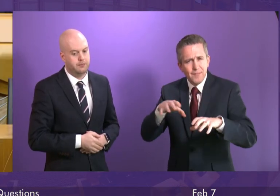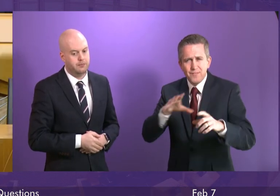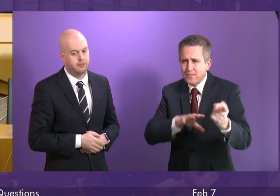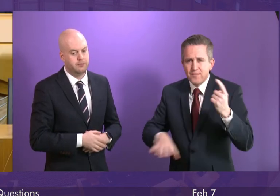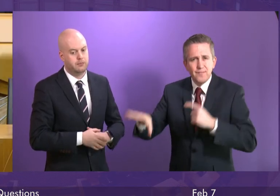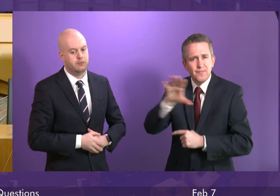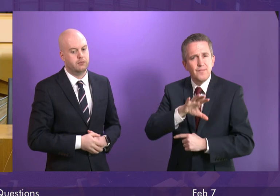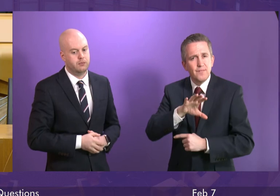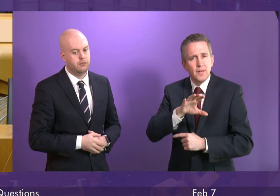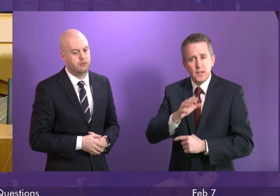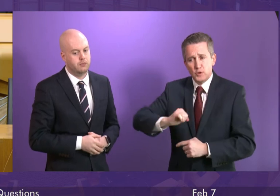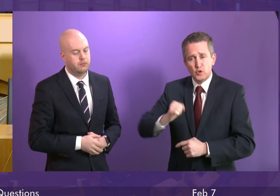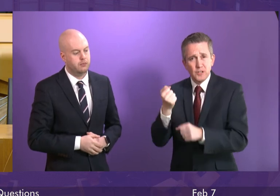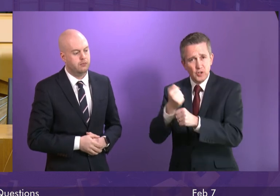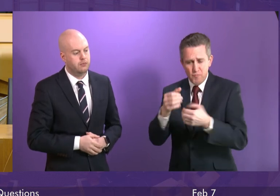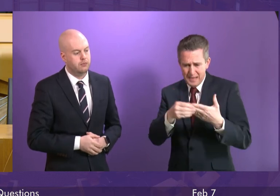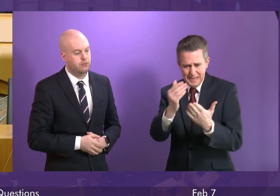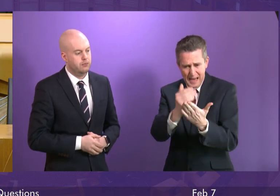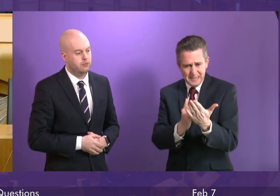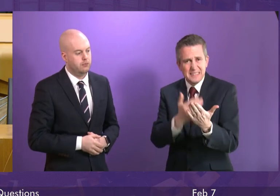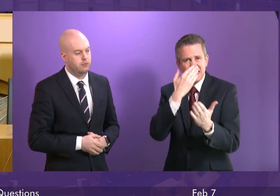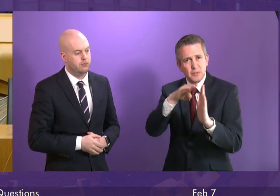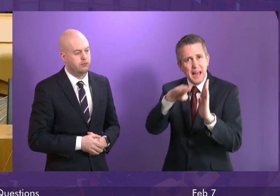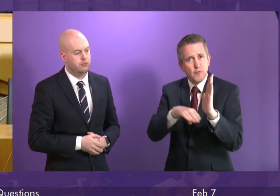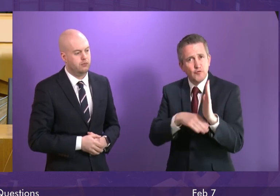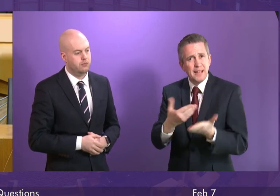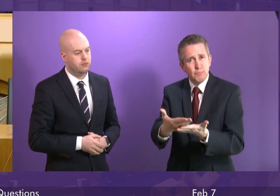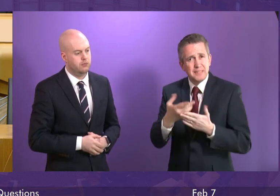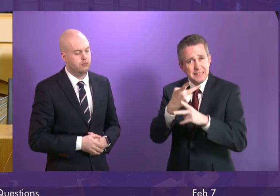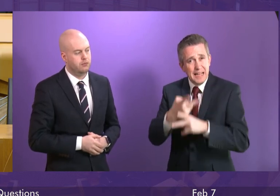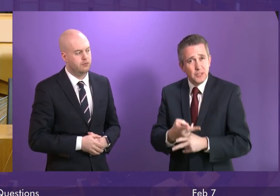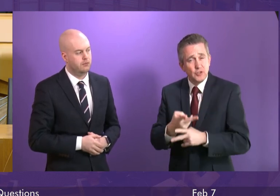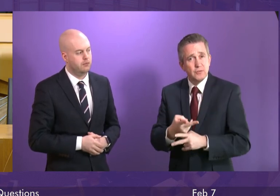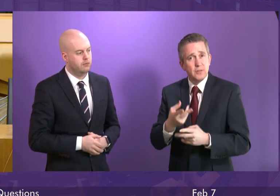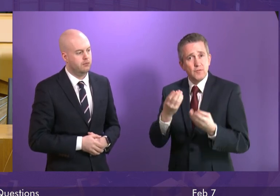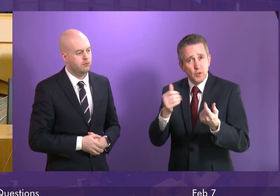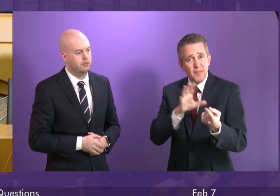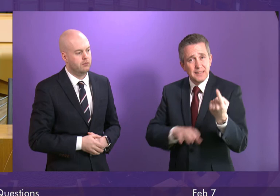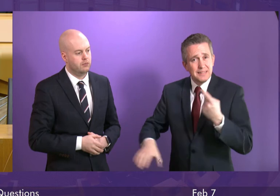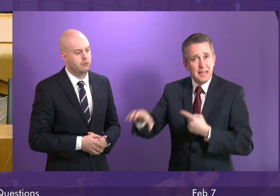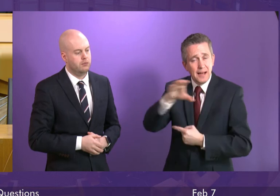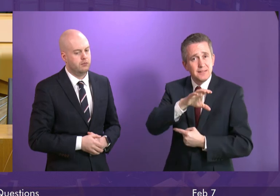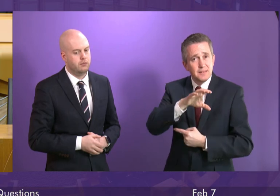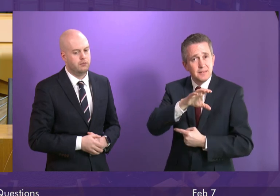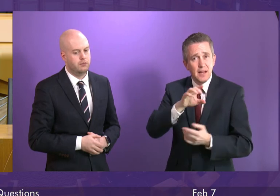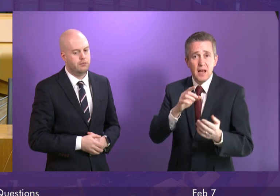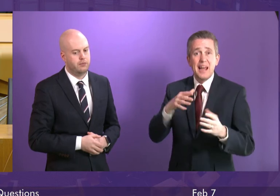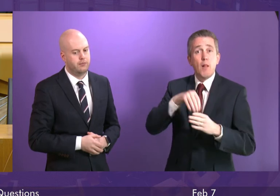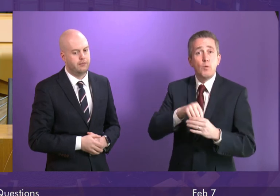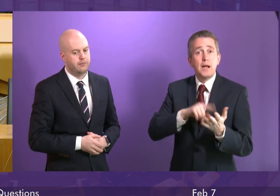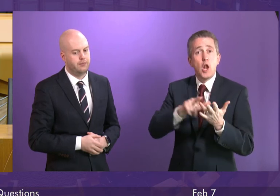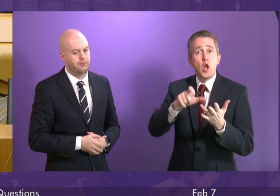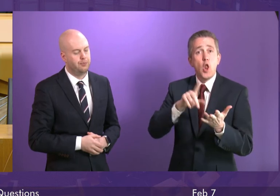Recent guidance from the Scottish Government appears to downgrade the protection given to many of these sites, including Cool Links in the Highlands and Loch Lomond in my region.